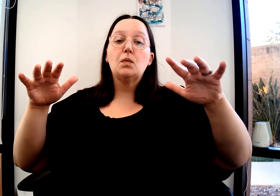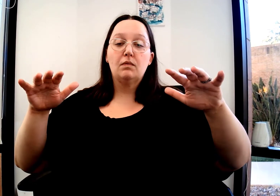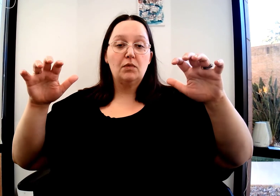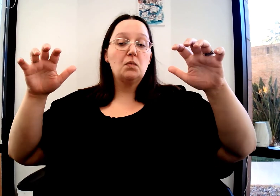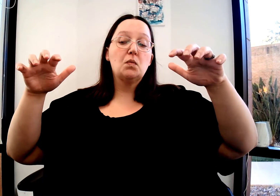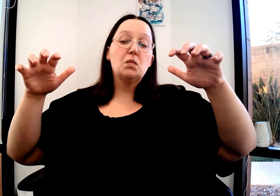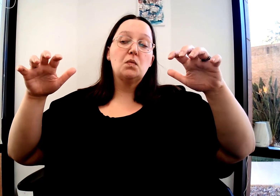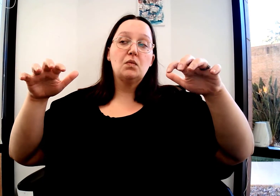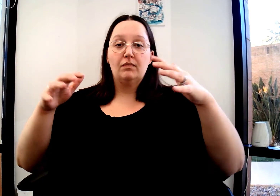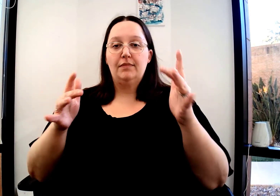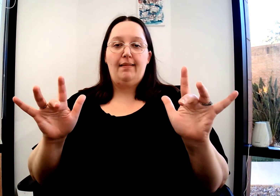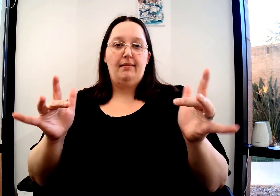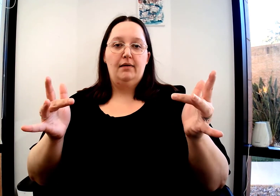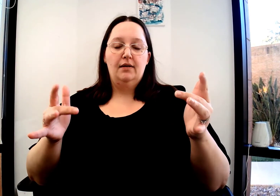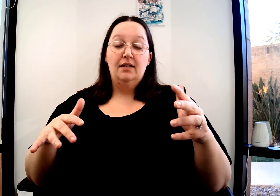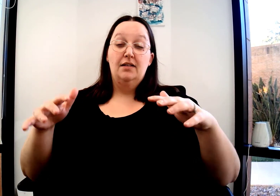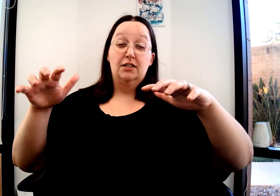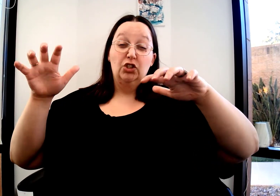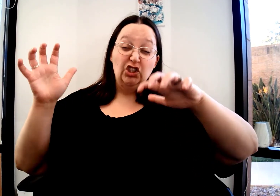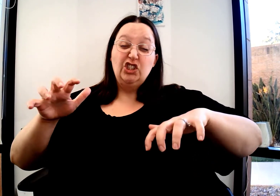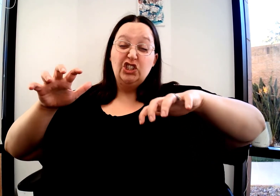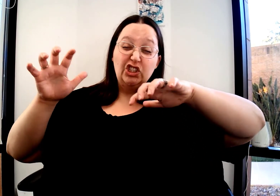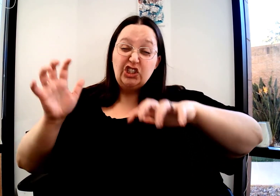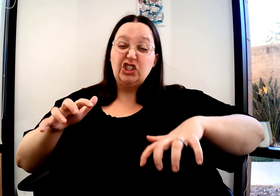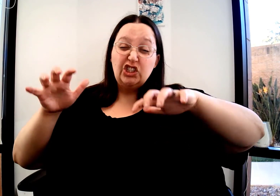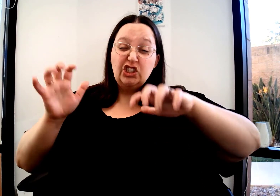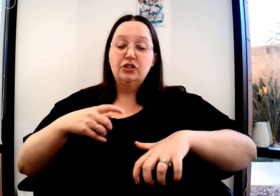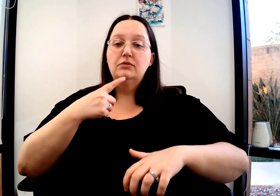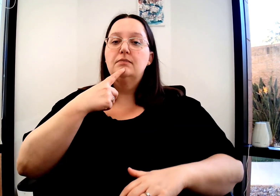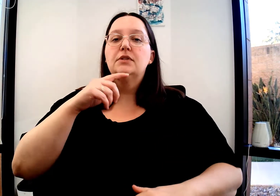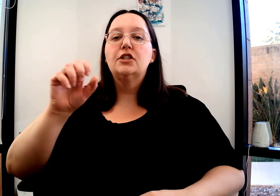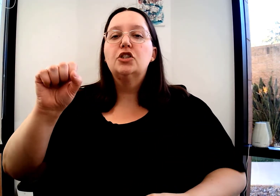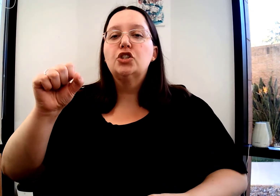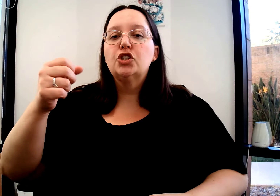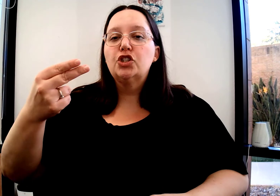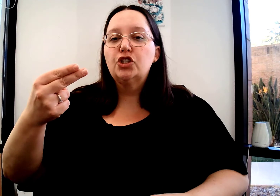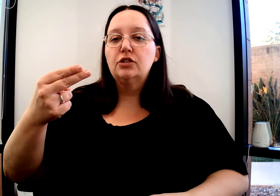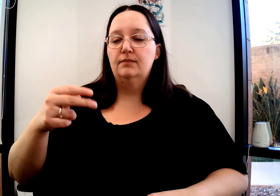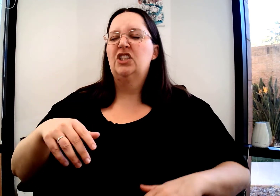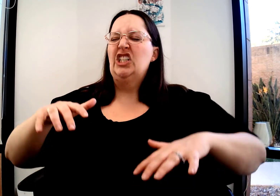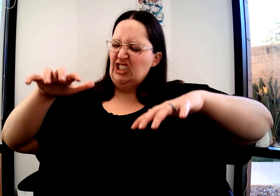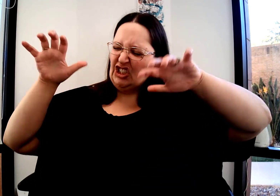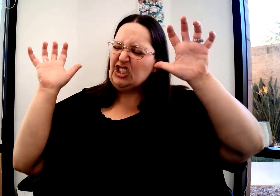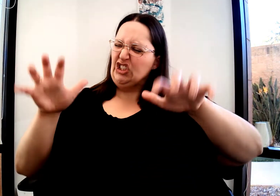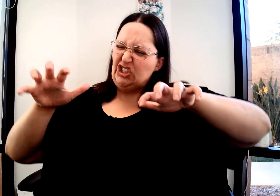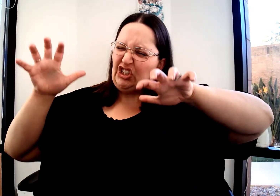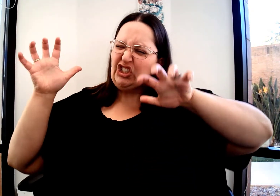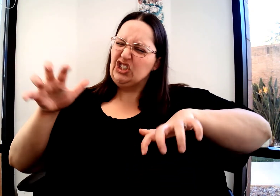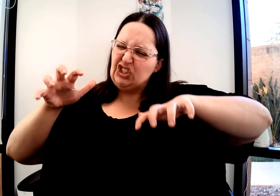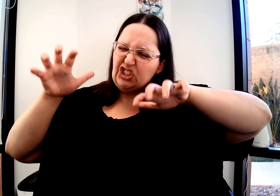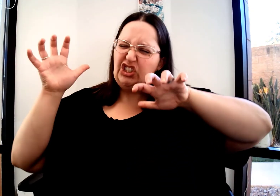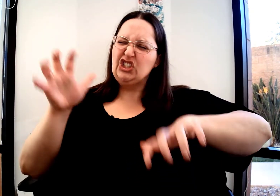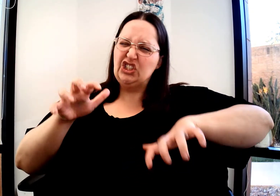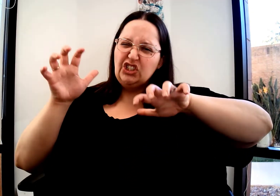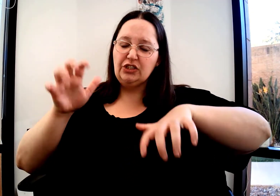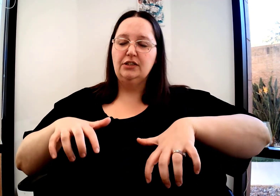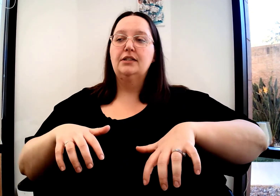An ooh mouth morphine and a lighter touch. Light rain. If you use an SH